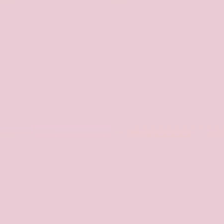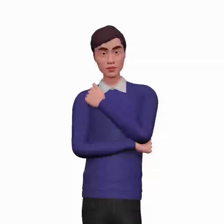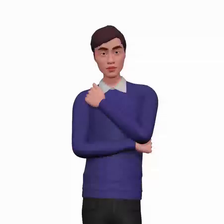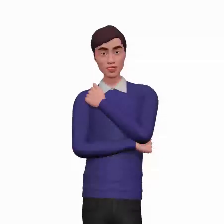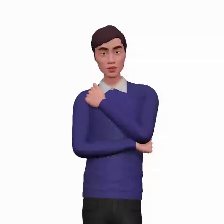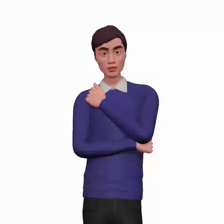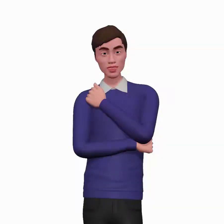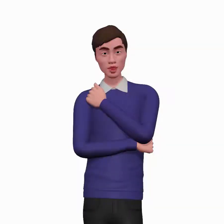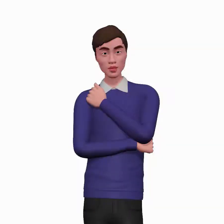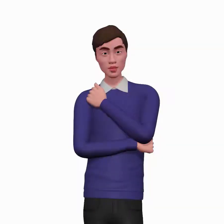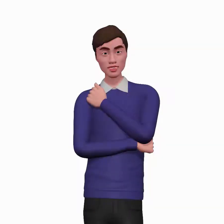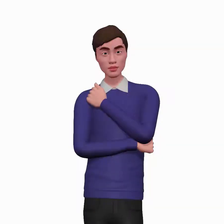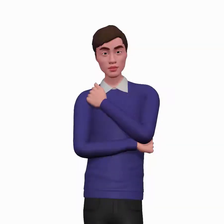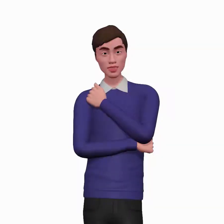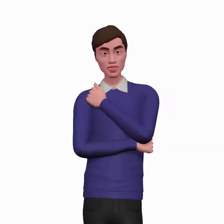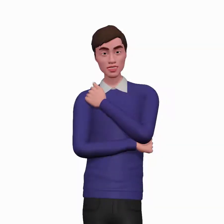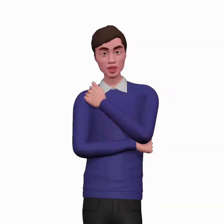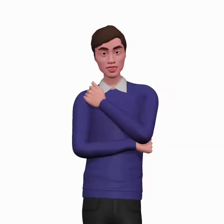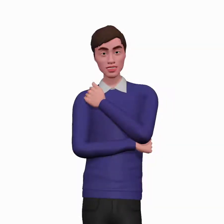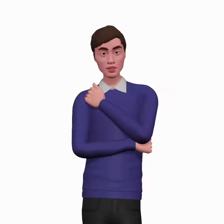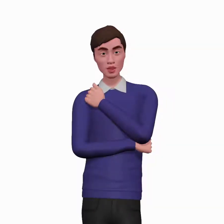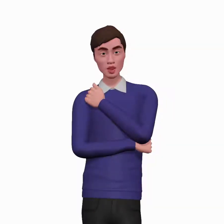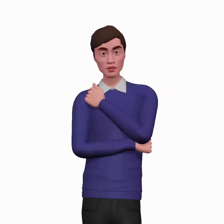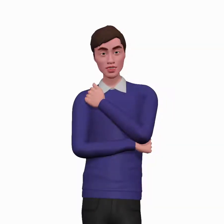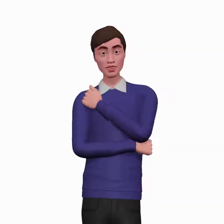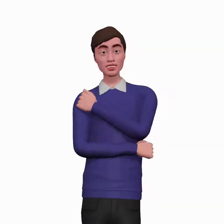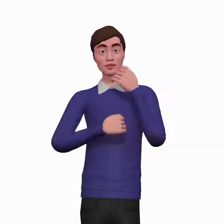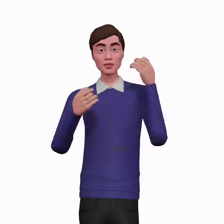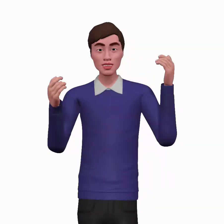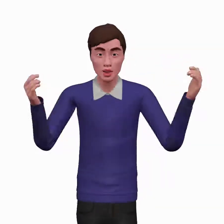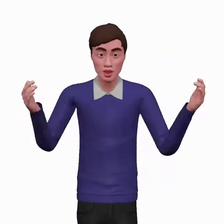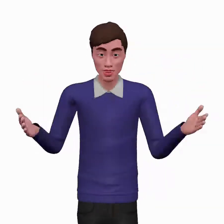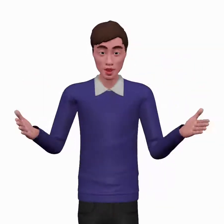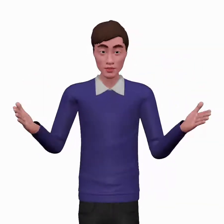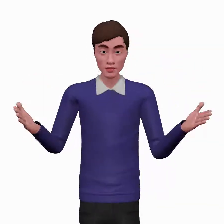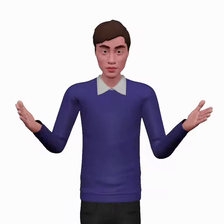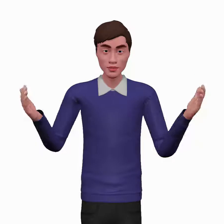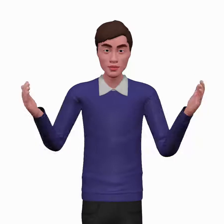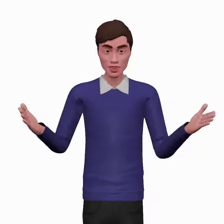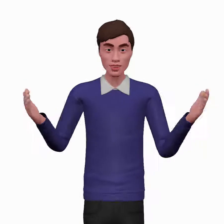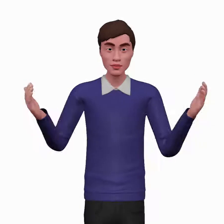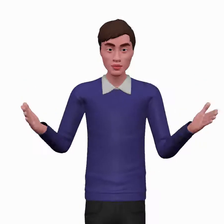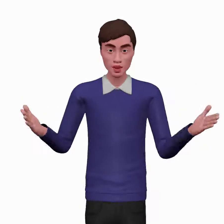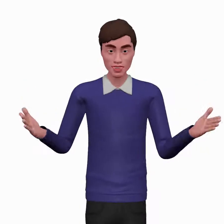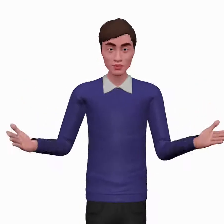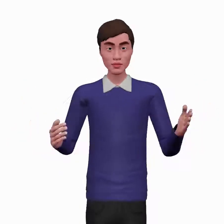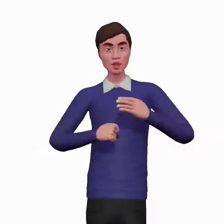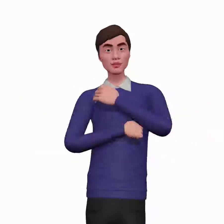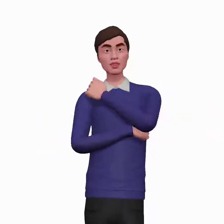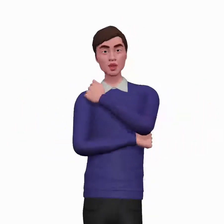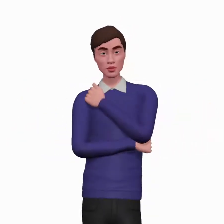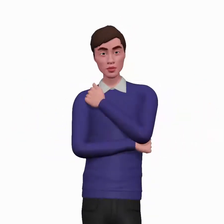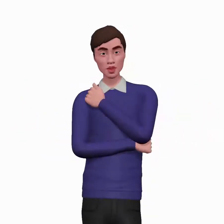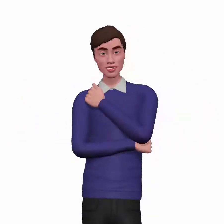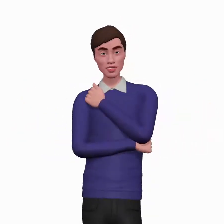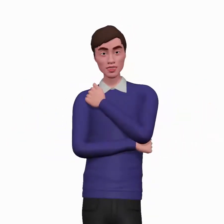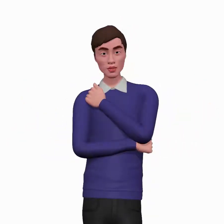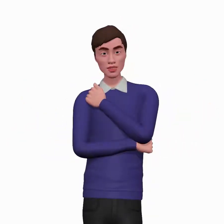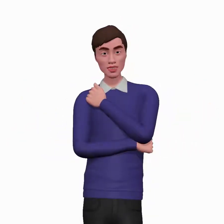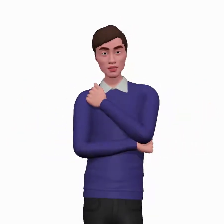Ask to the patient. Is there any relation of sputum production with posture? That is, in which posture, usually sputum production